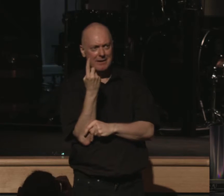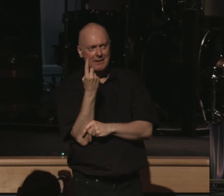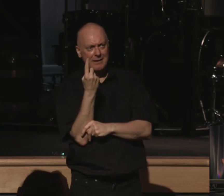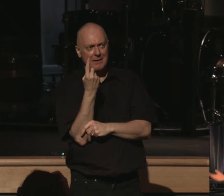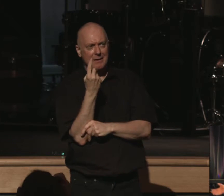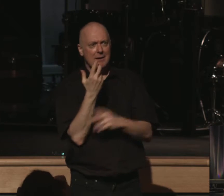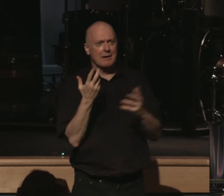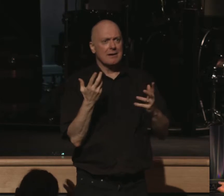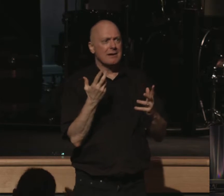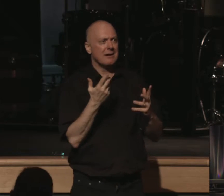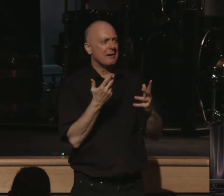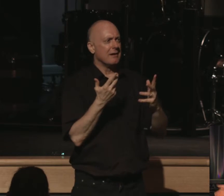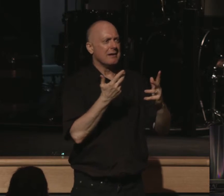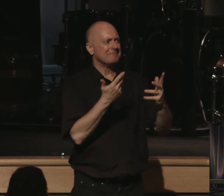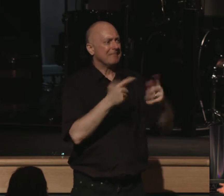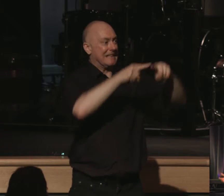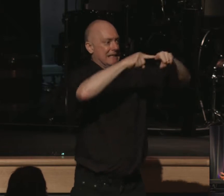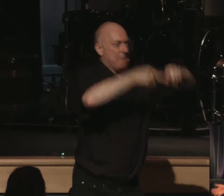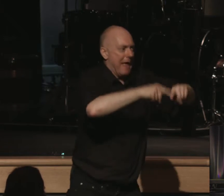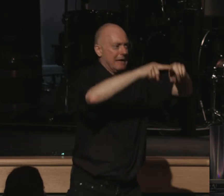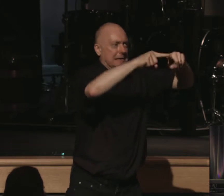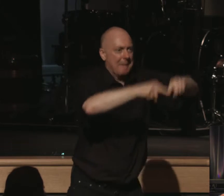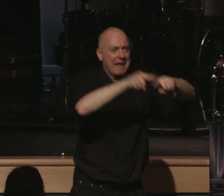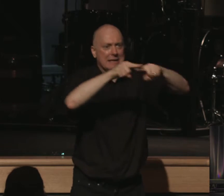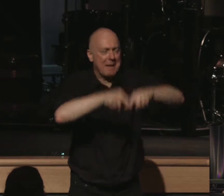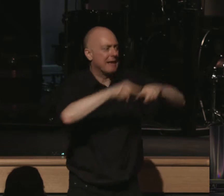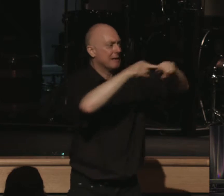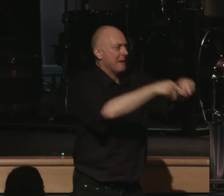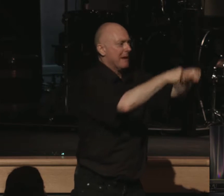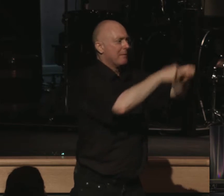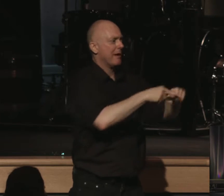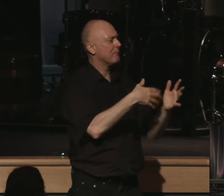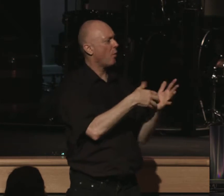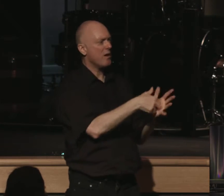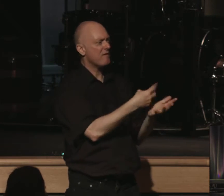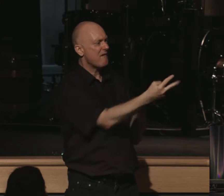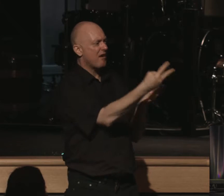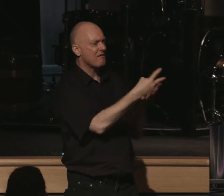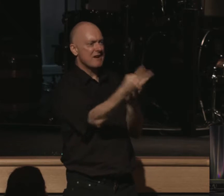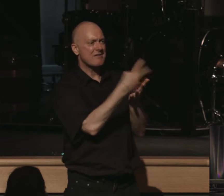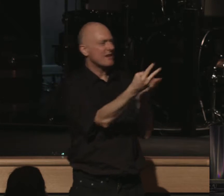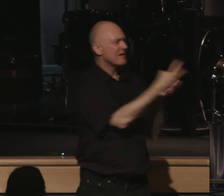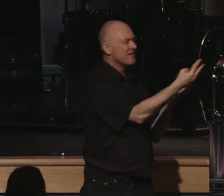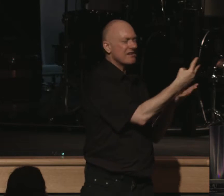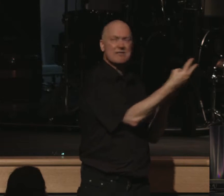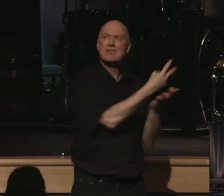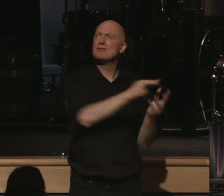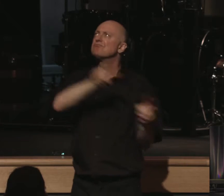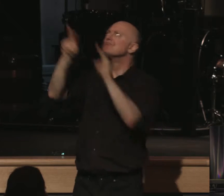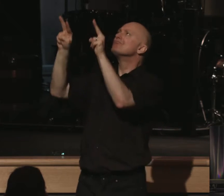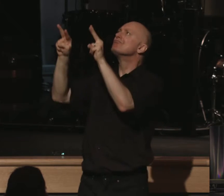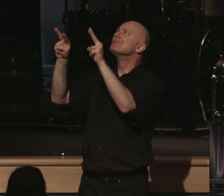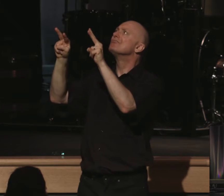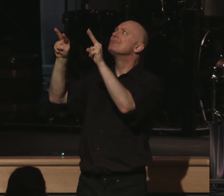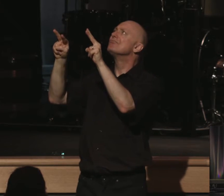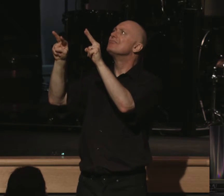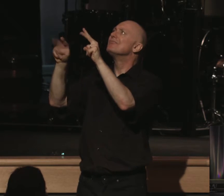When every other desire, every other crutch, every other aid has been proven too weak and there is only the Lord, he finds out who he really